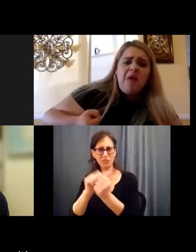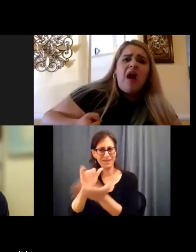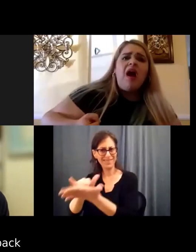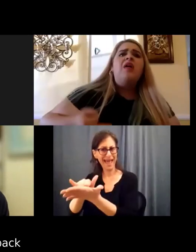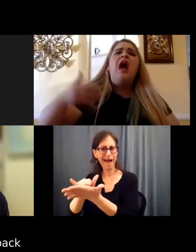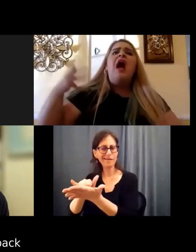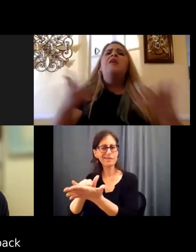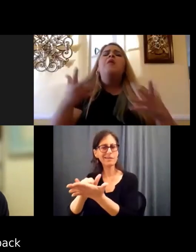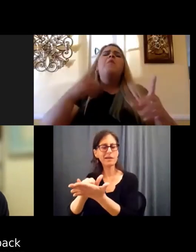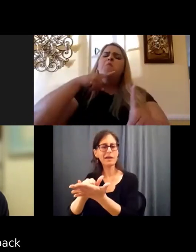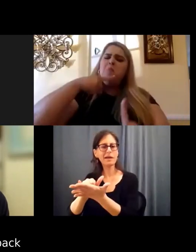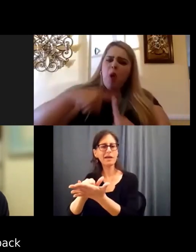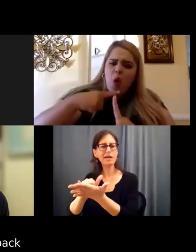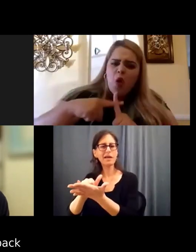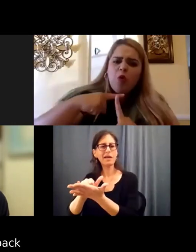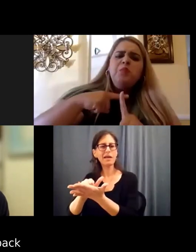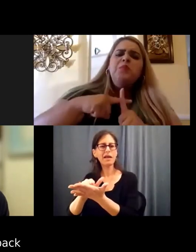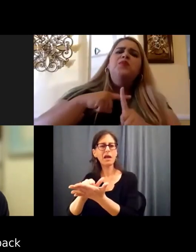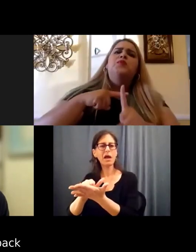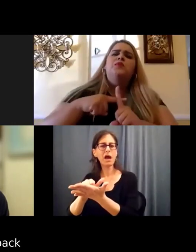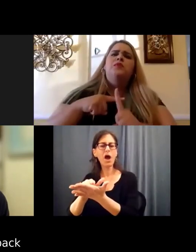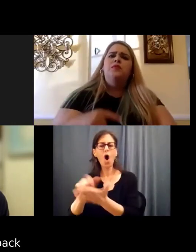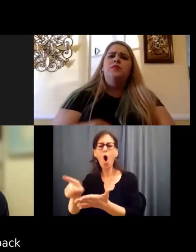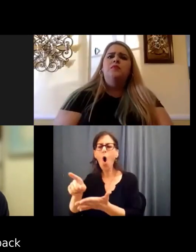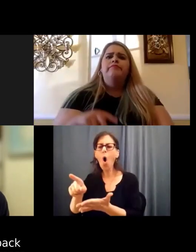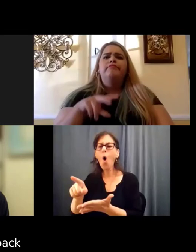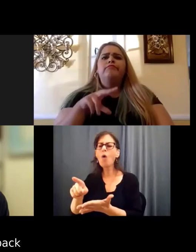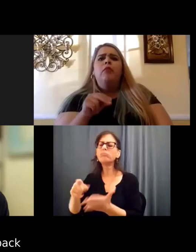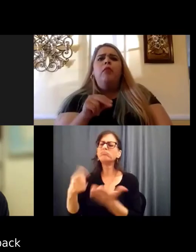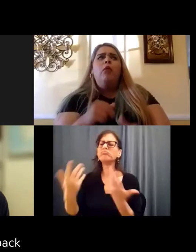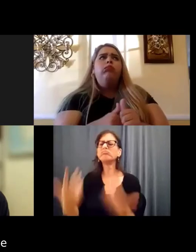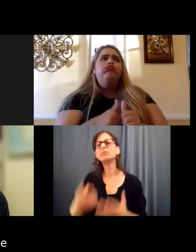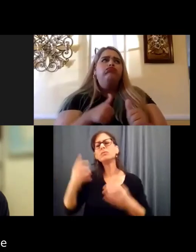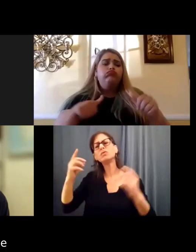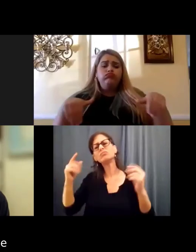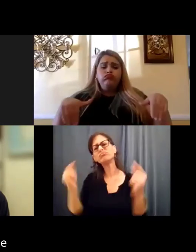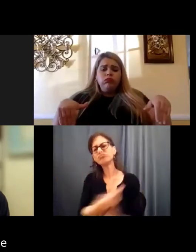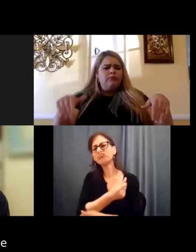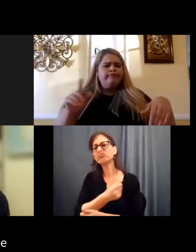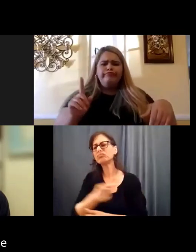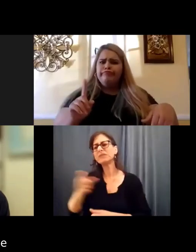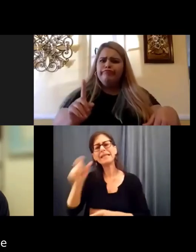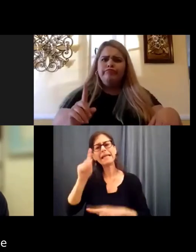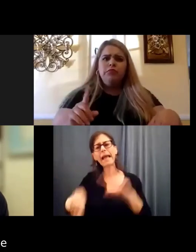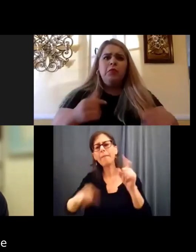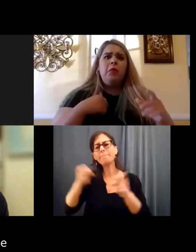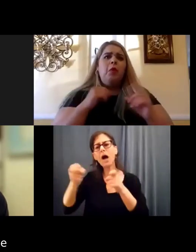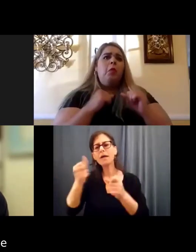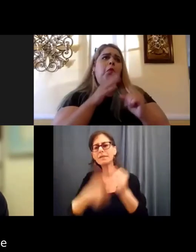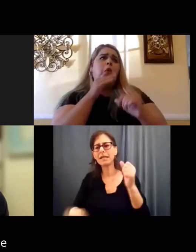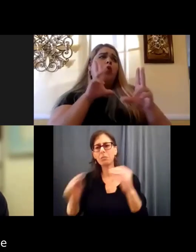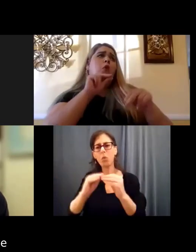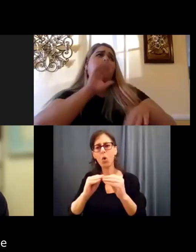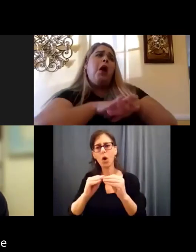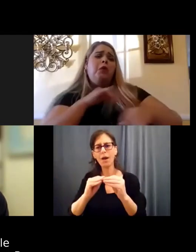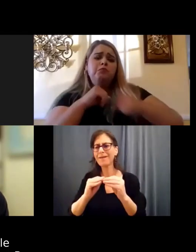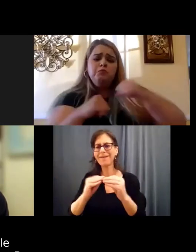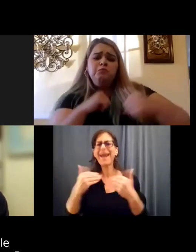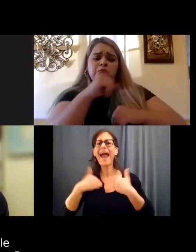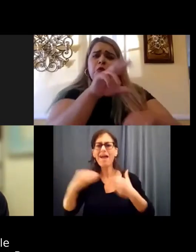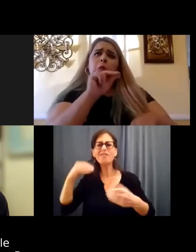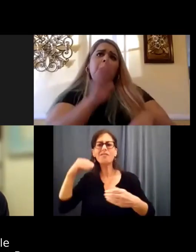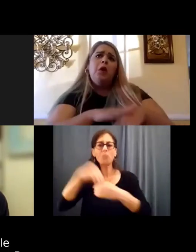It wasn't like, oh, this setback and now he can't box anymore. So I think we have to start seeing,